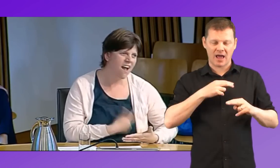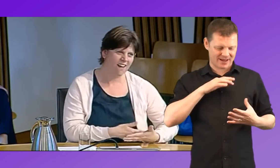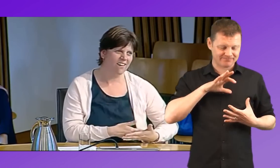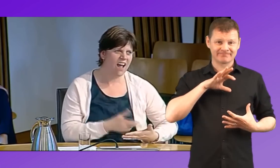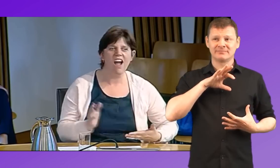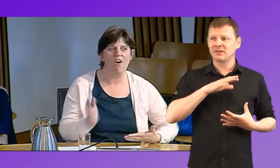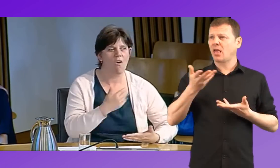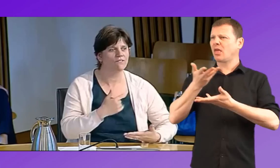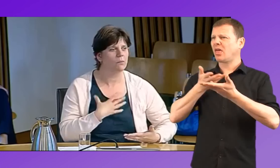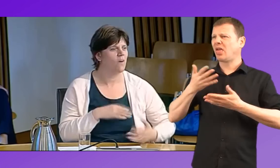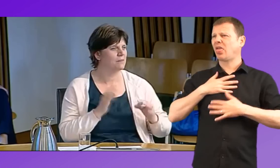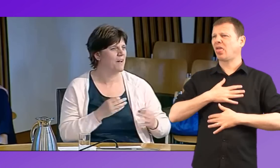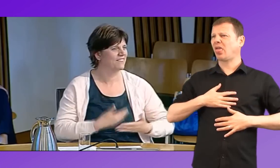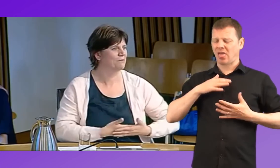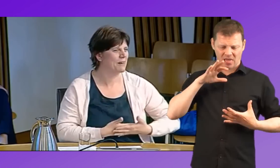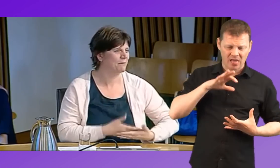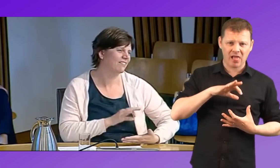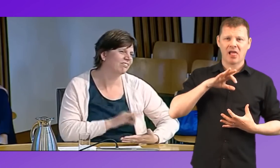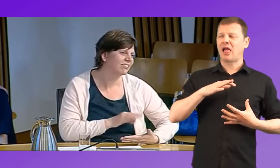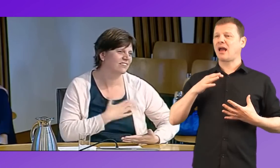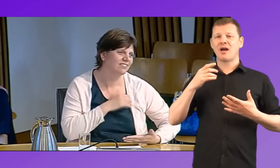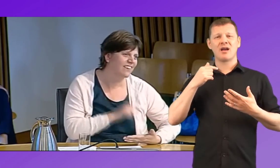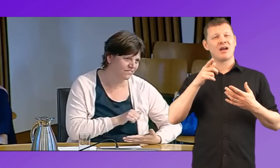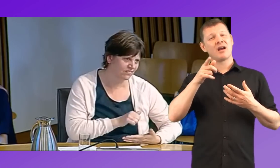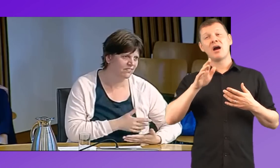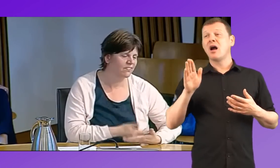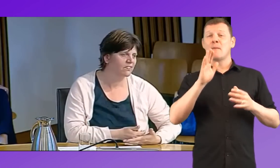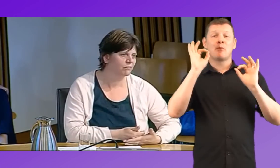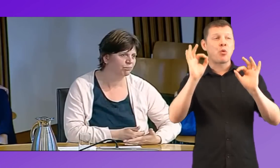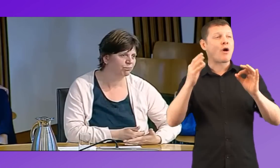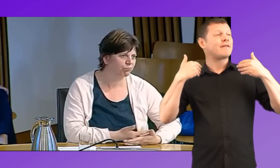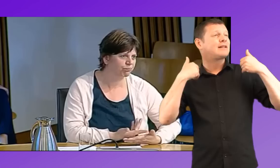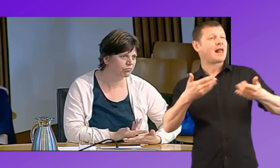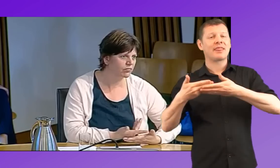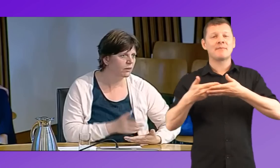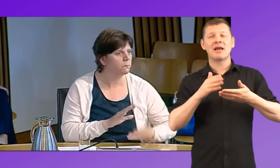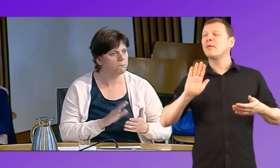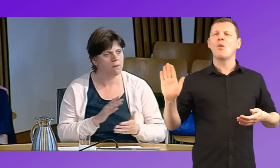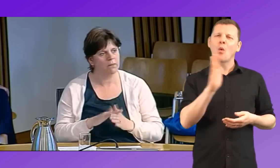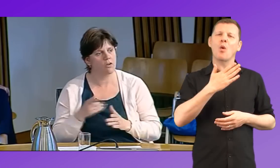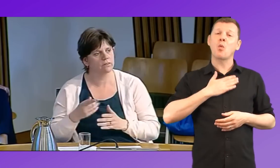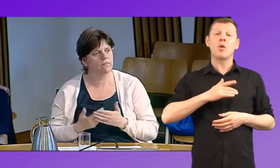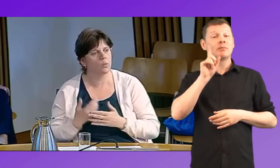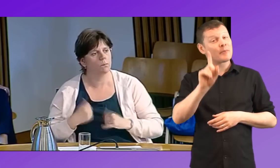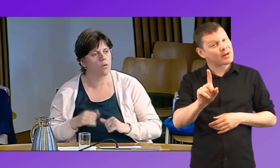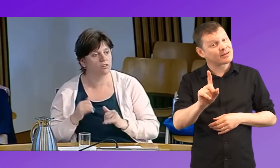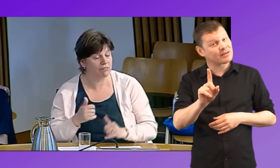and celebrate, you know. I mean, everybody's always after the perfect healthy baby is what we're told. But,